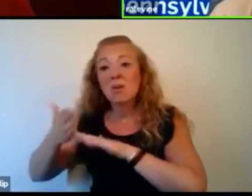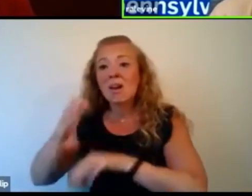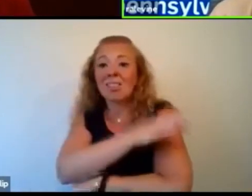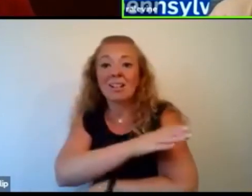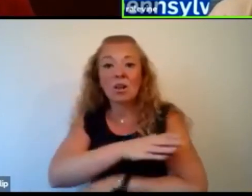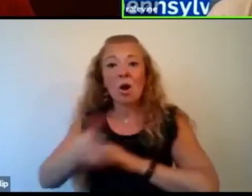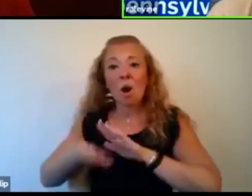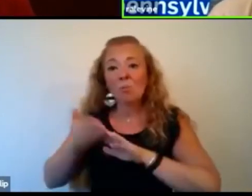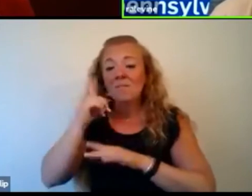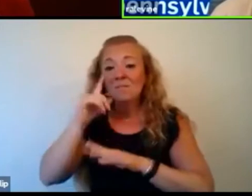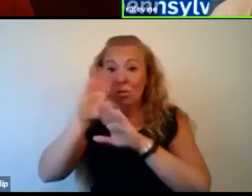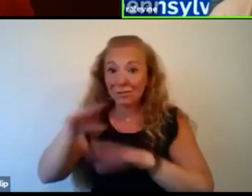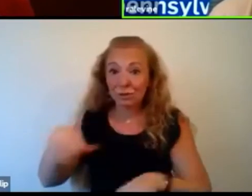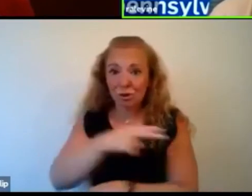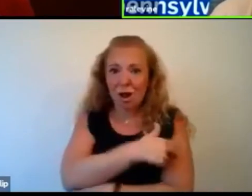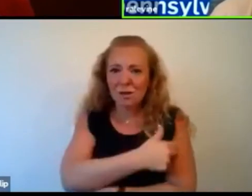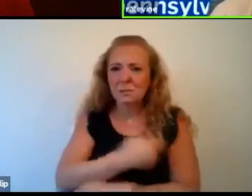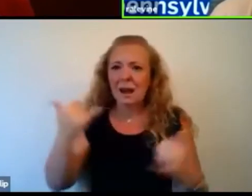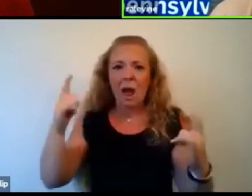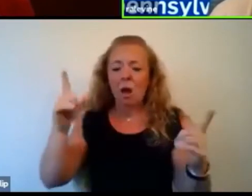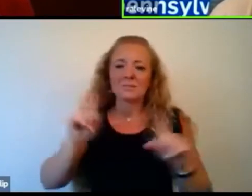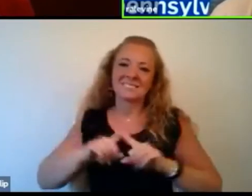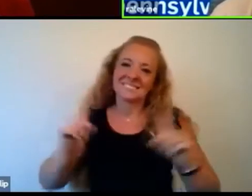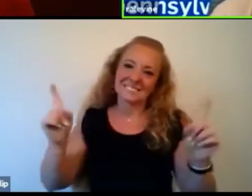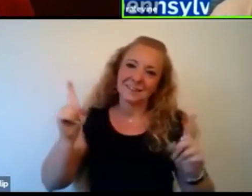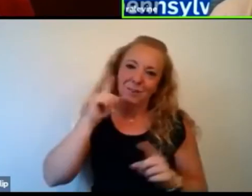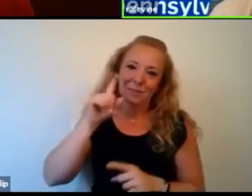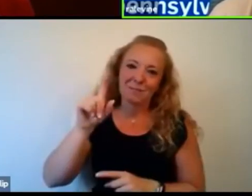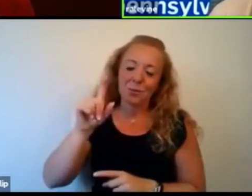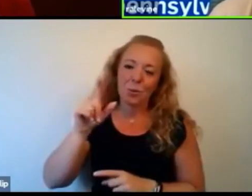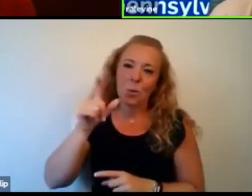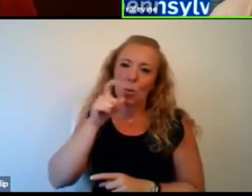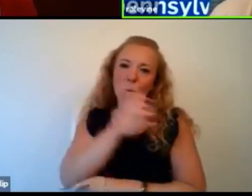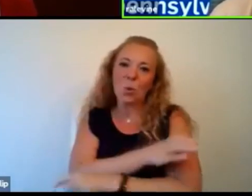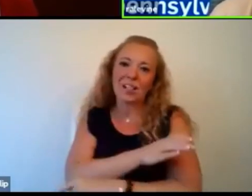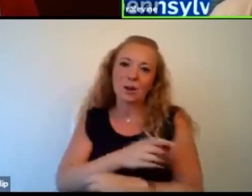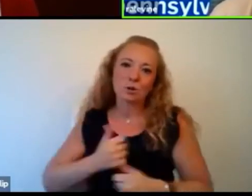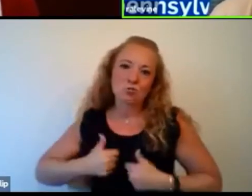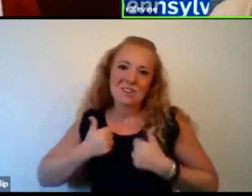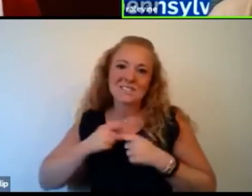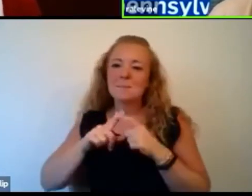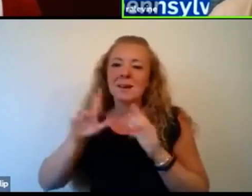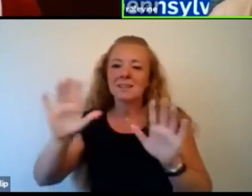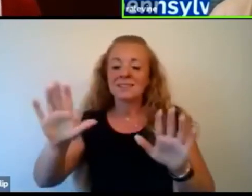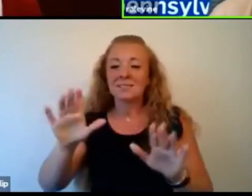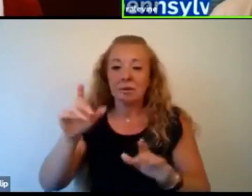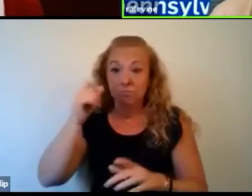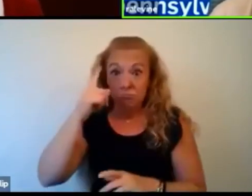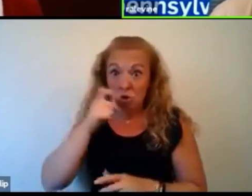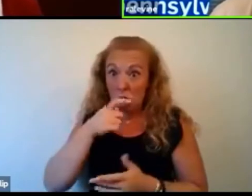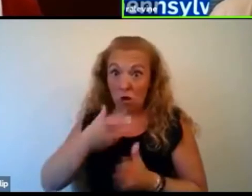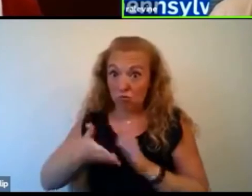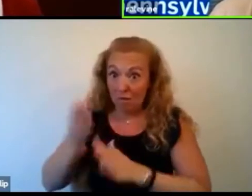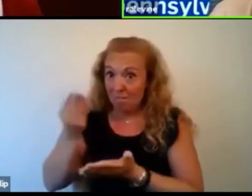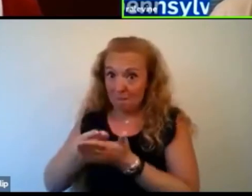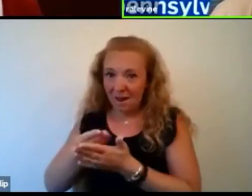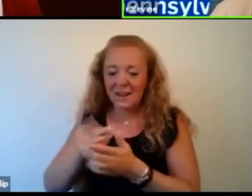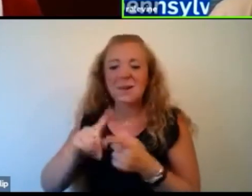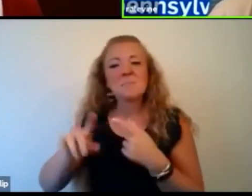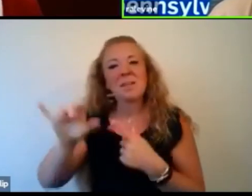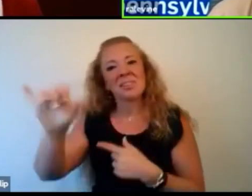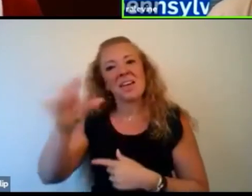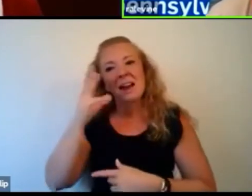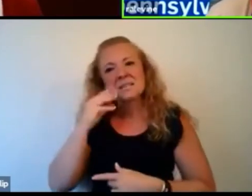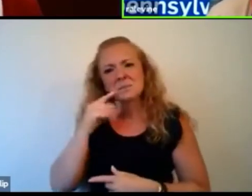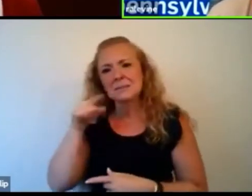hospital. Now it's very, very different, but that was 1986. Um, so we didn't run the money or the, you know, the, but then in terms of which patient